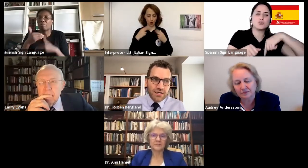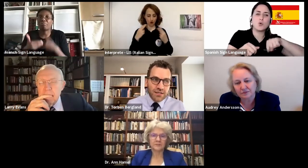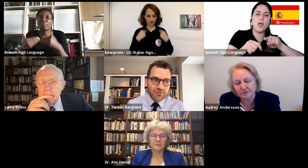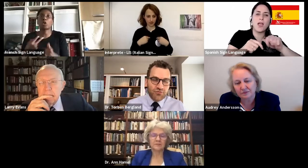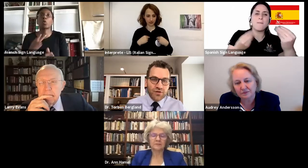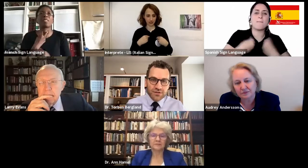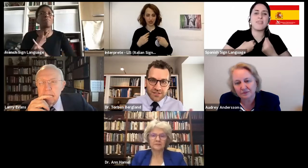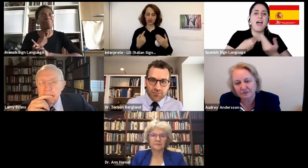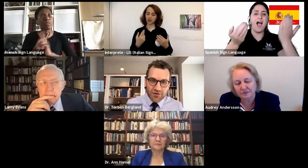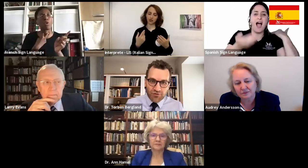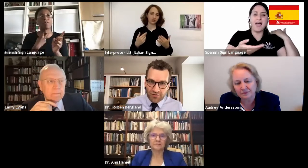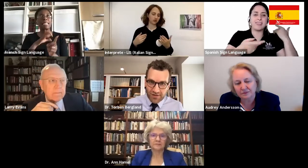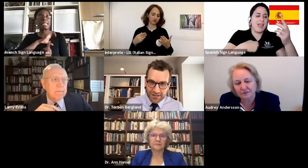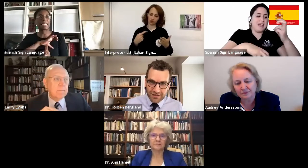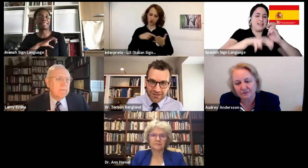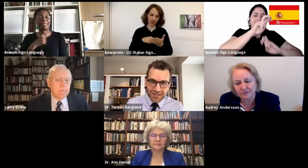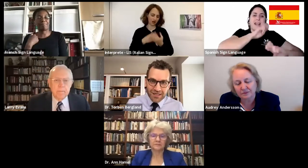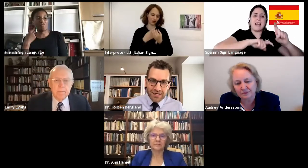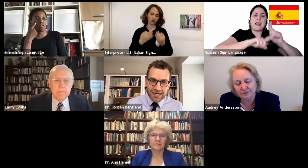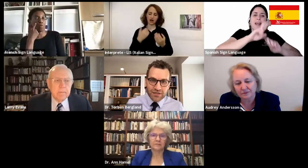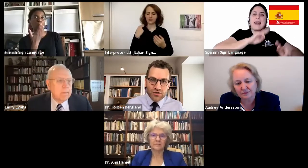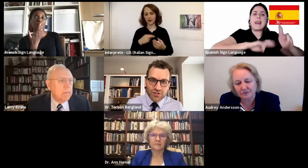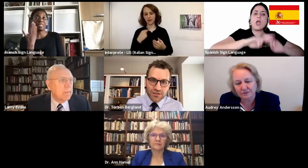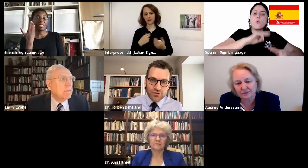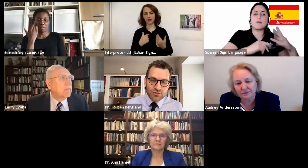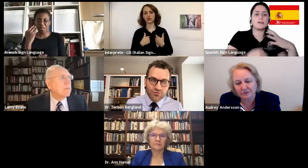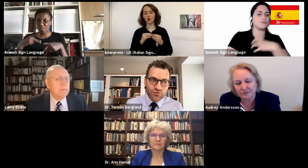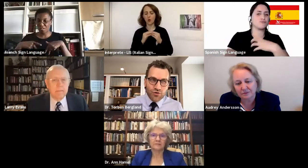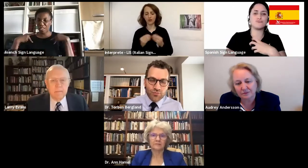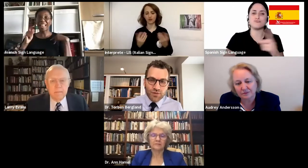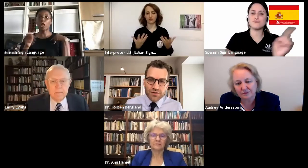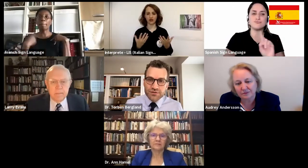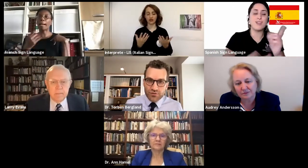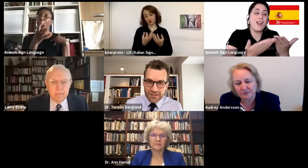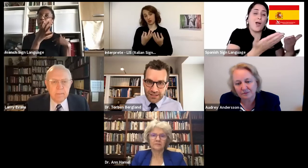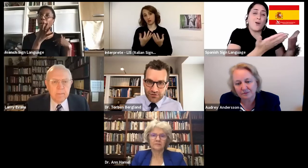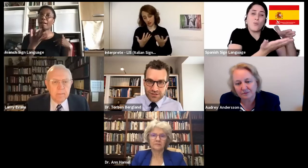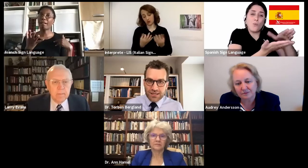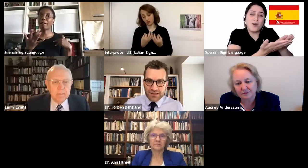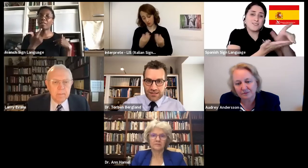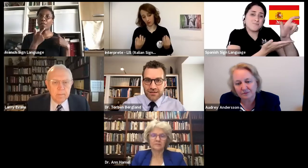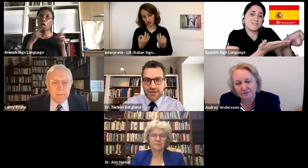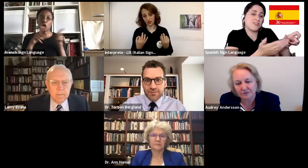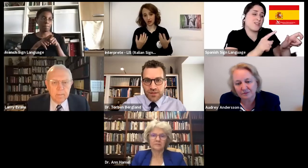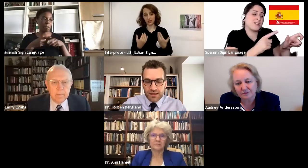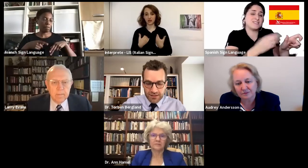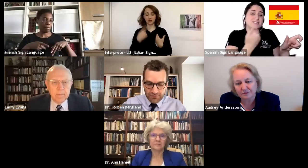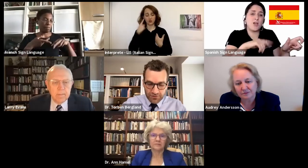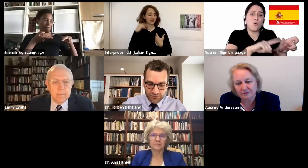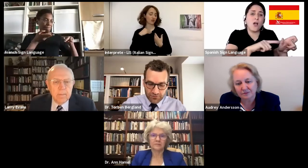fills up everything. And it continues for months, for years like that.